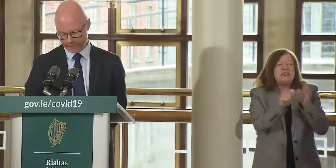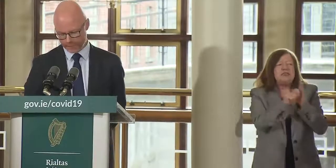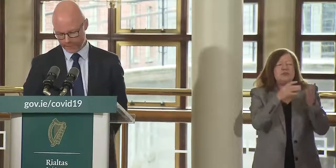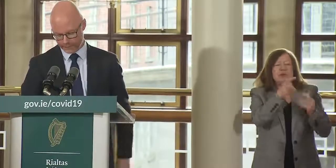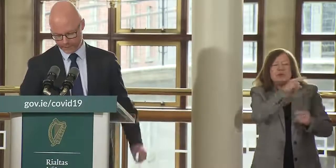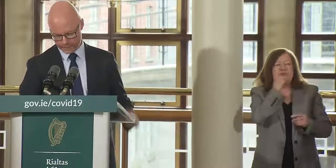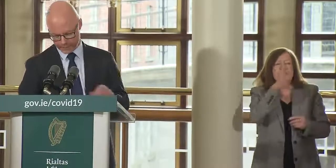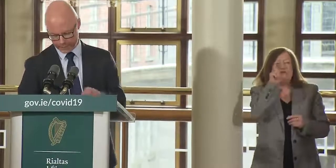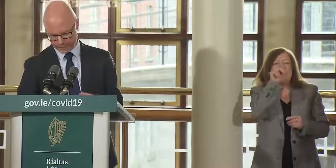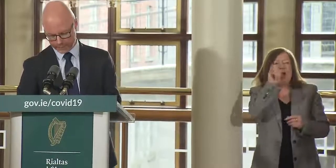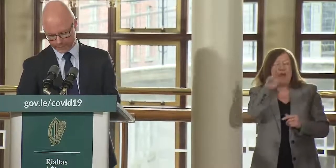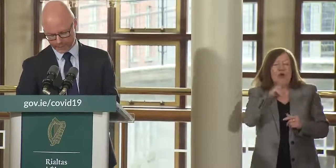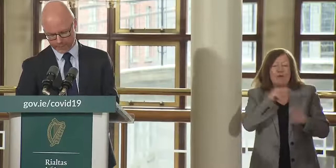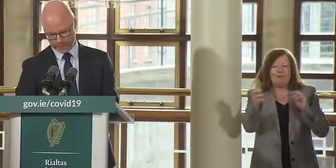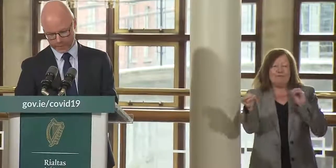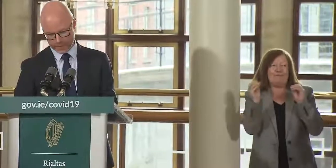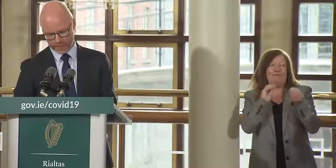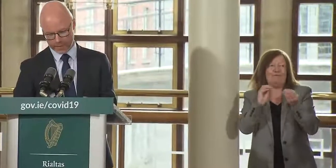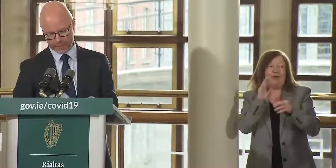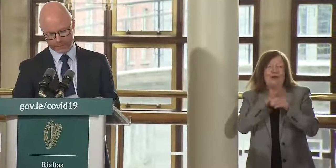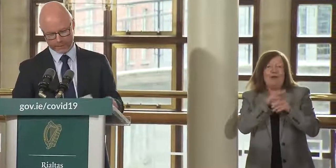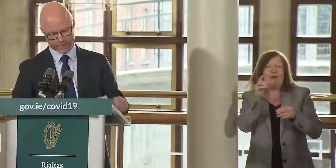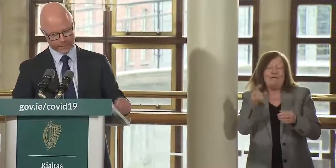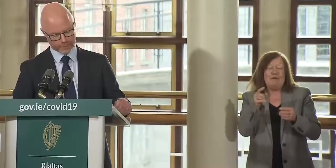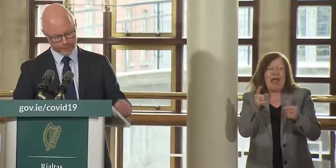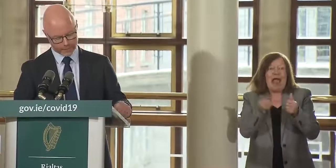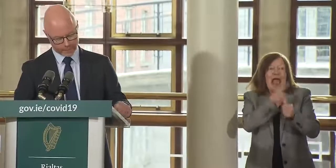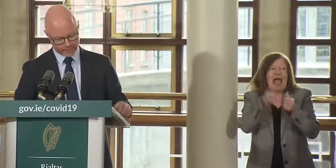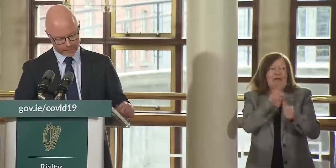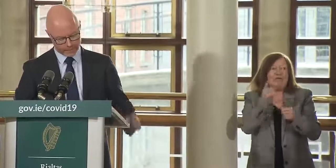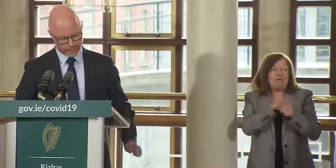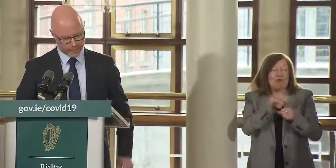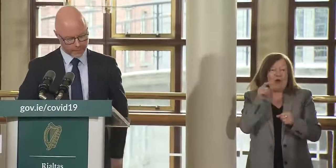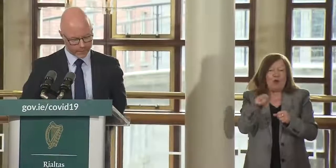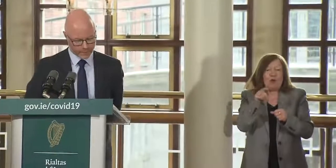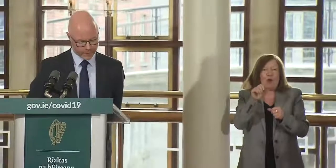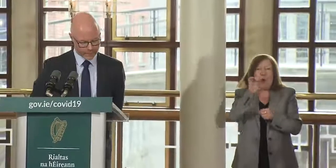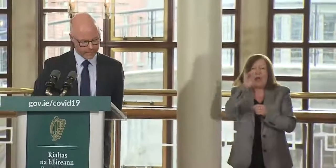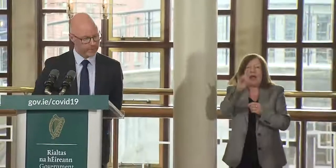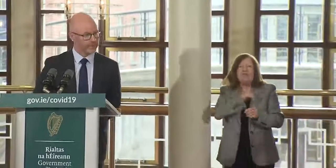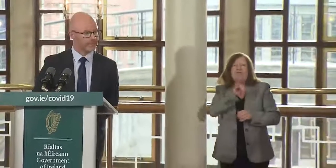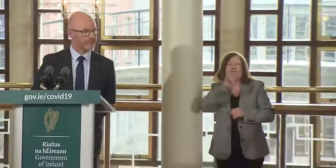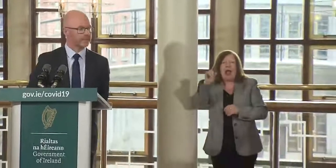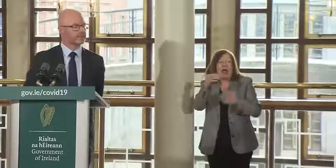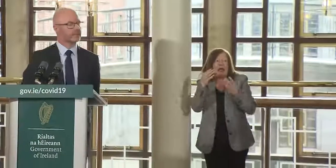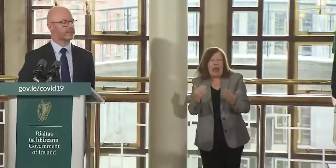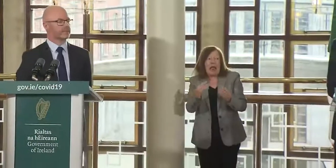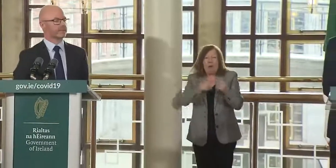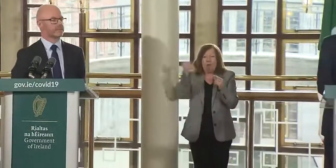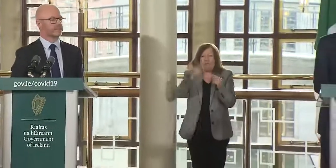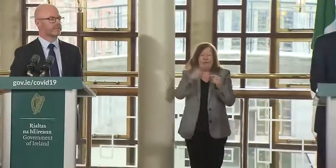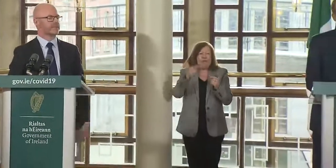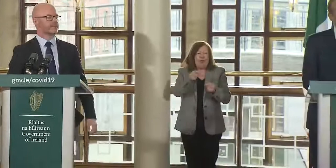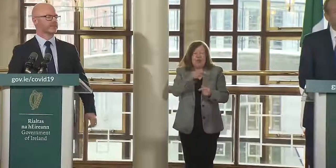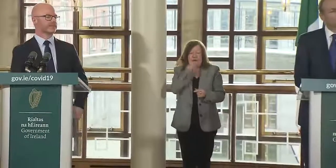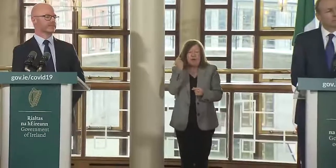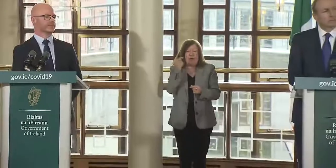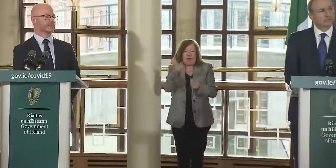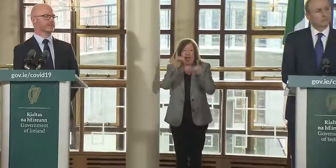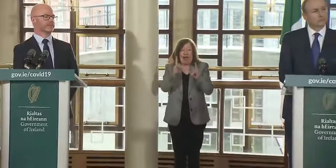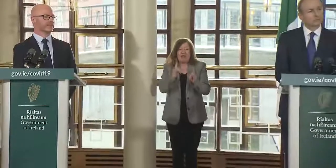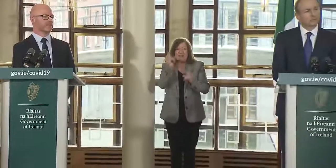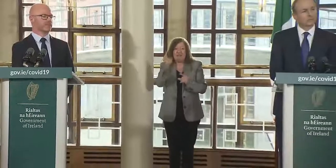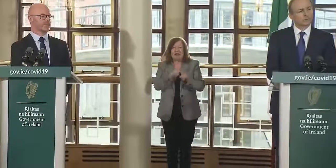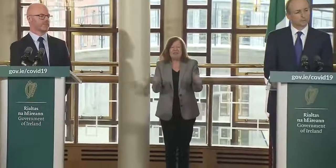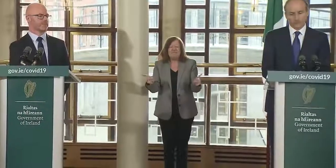ryanair who are very publicly advertising very heavily advertising that europe is open it's okay to fly go on book your flights now and you'll be absolutely grand when the health advice is